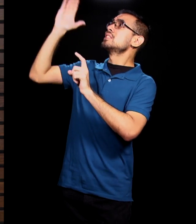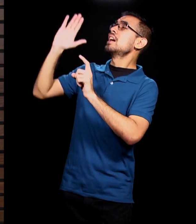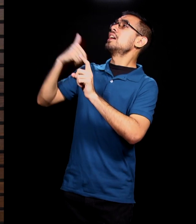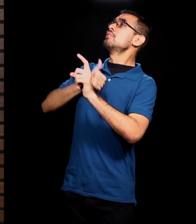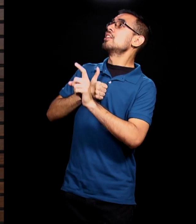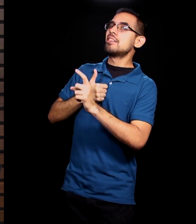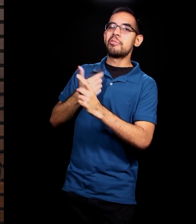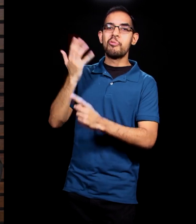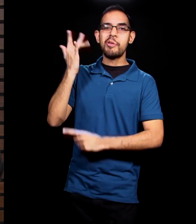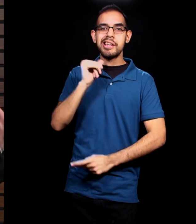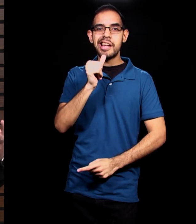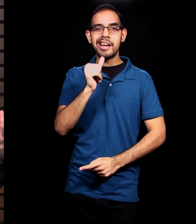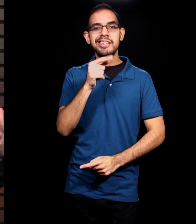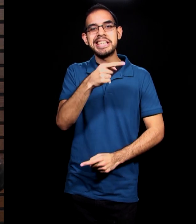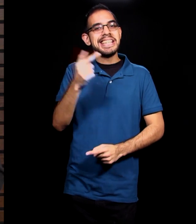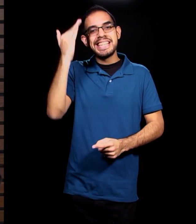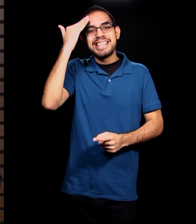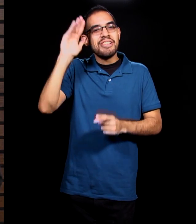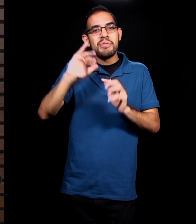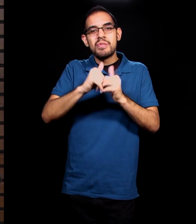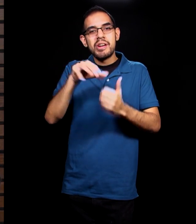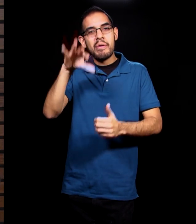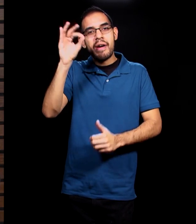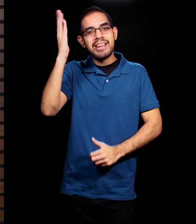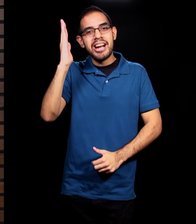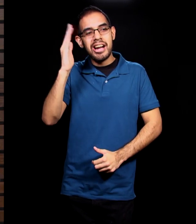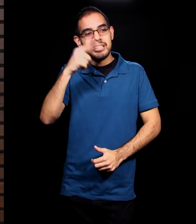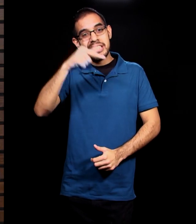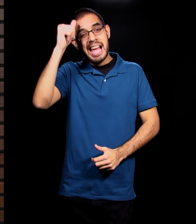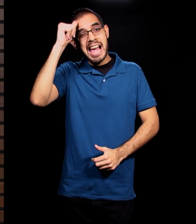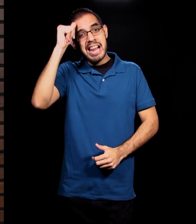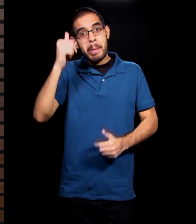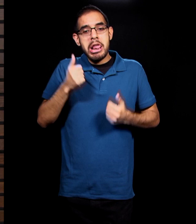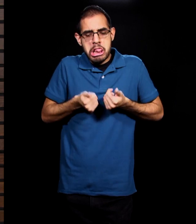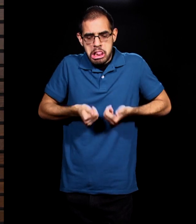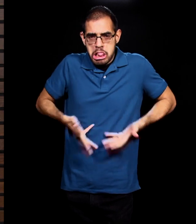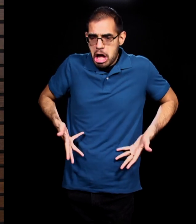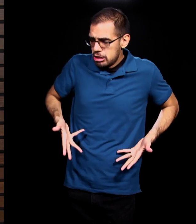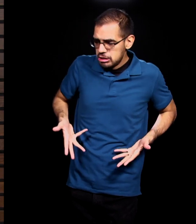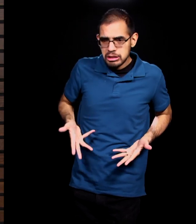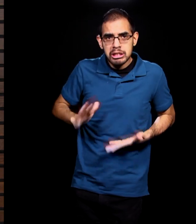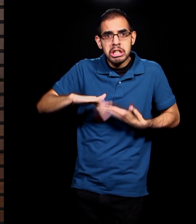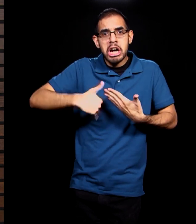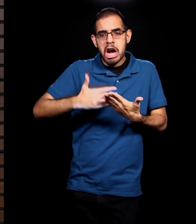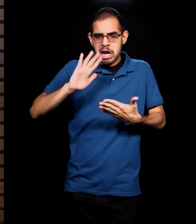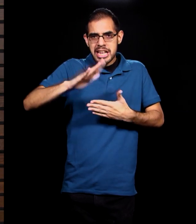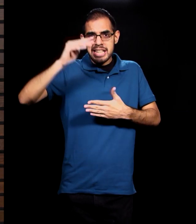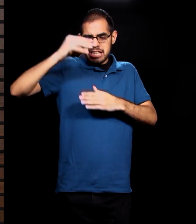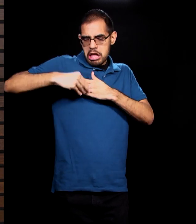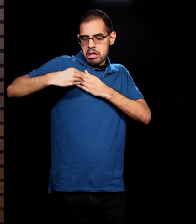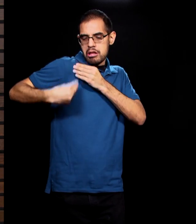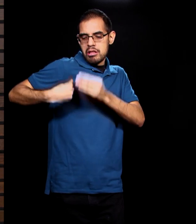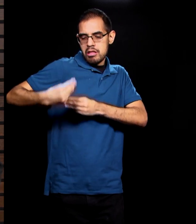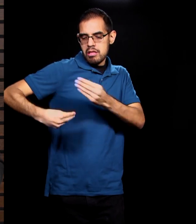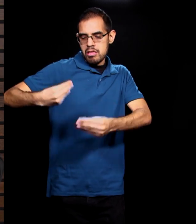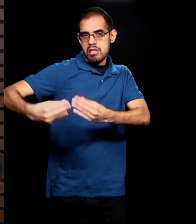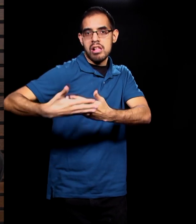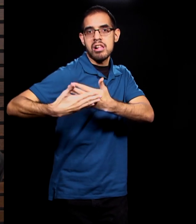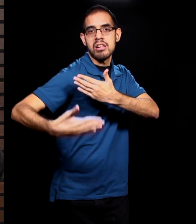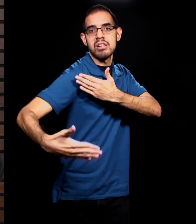He was lost in reference to his creator, and all of his descendants are born in that condition, lost. But we can